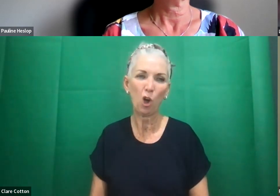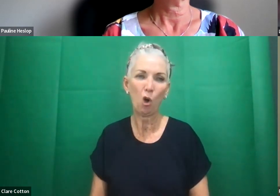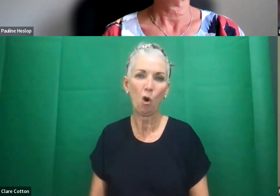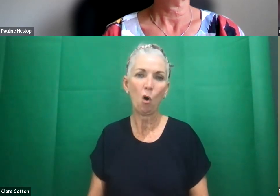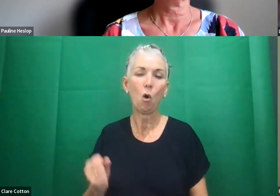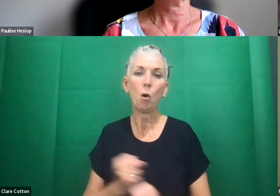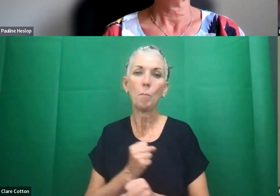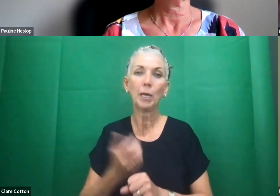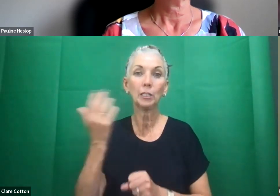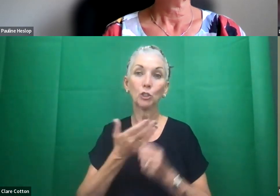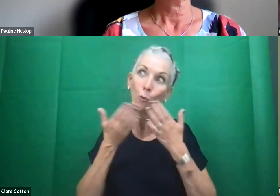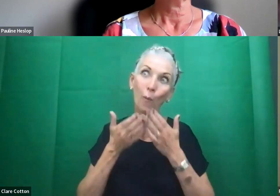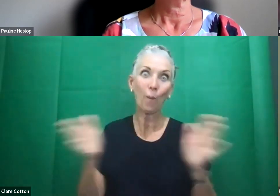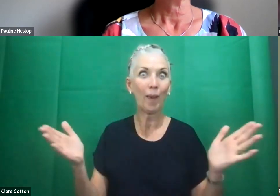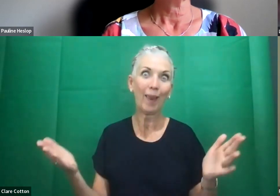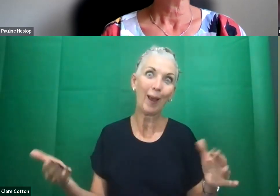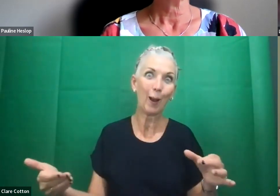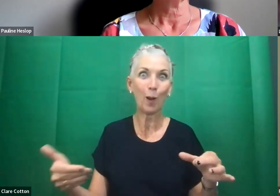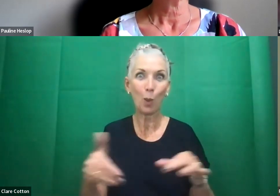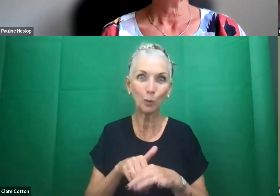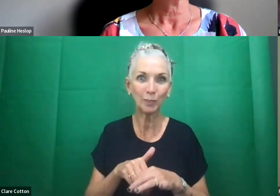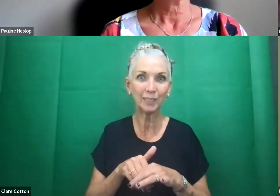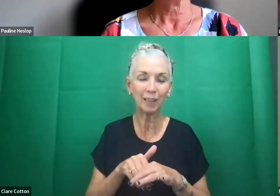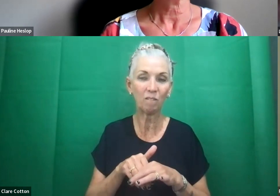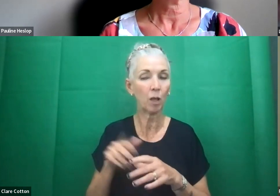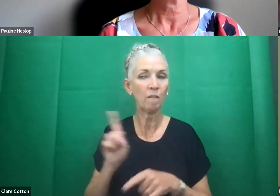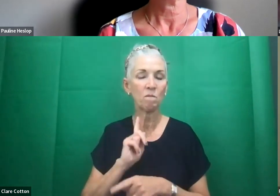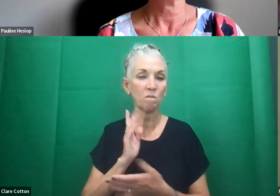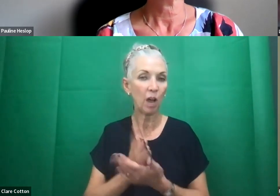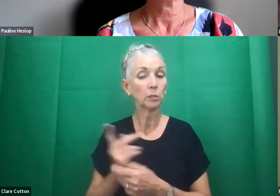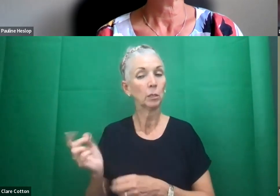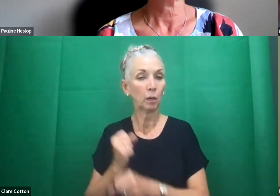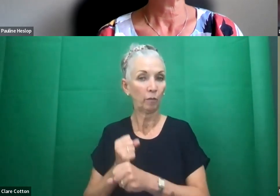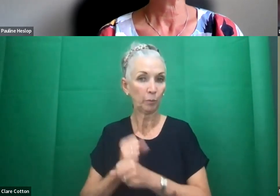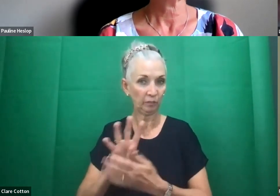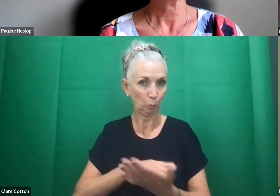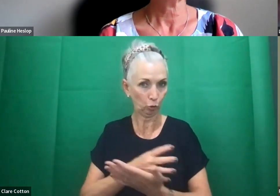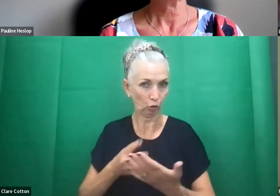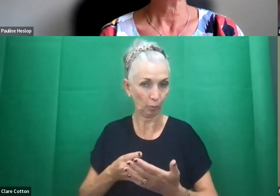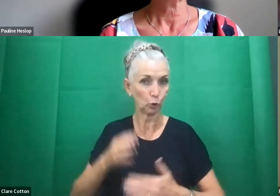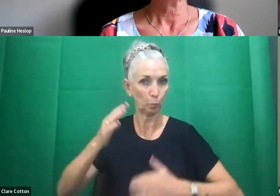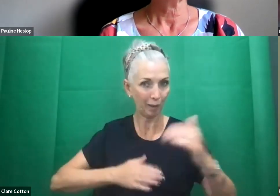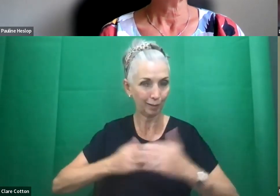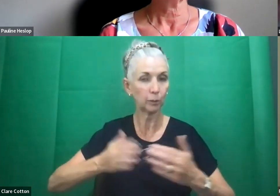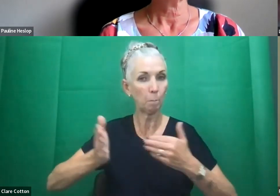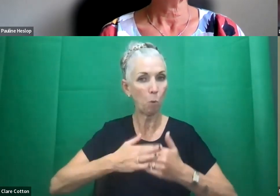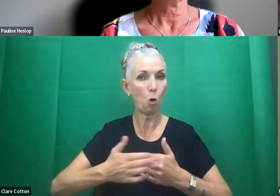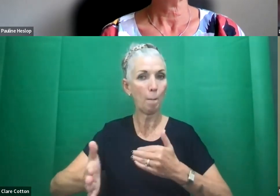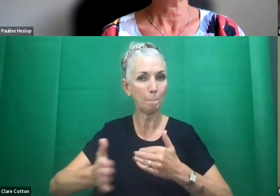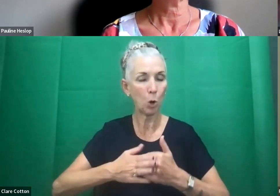inclusive. In fact, the government have a program to build more and more special schools. One of the articles they